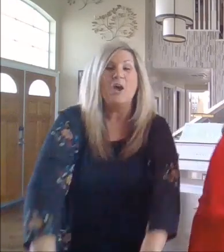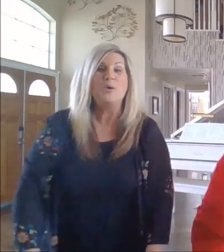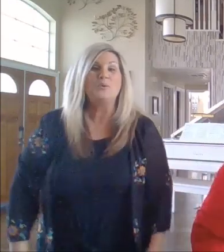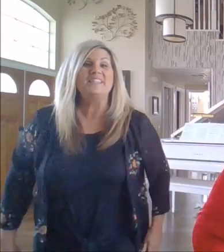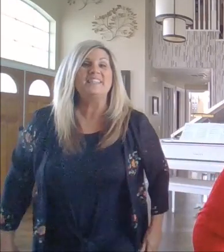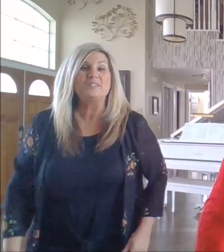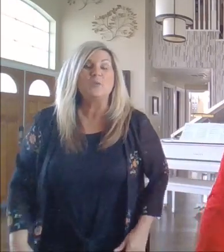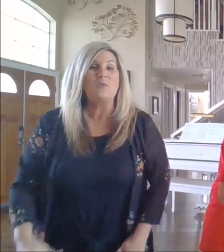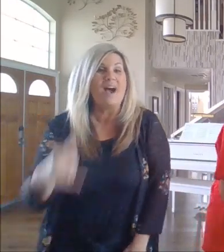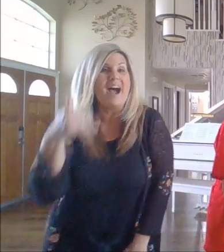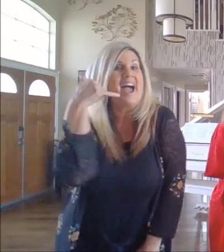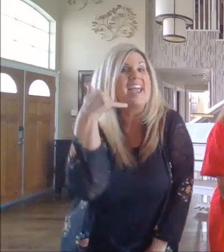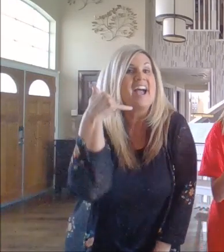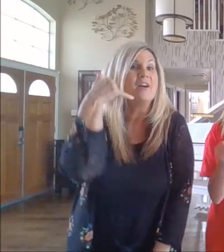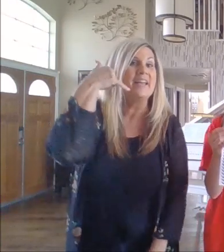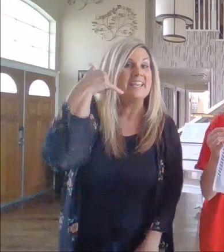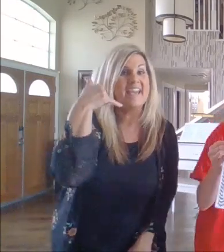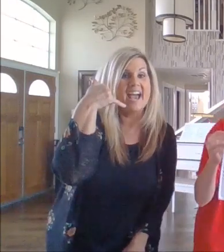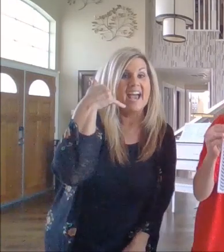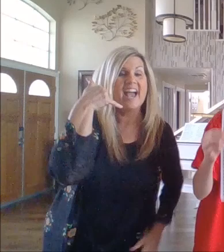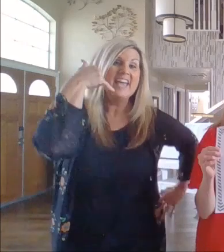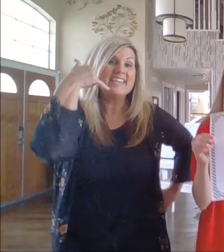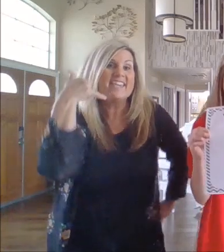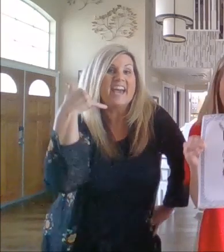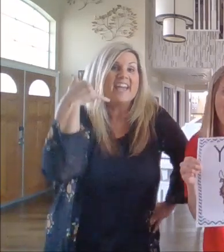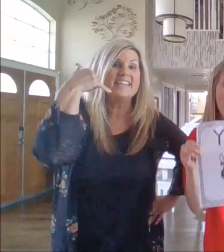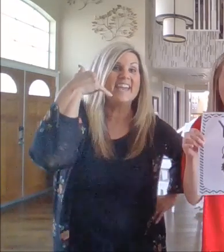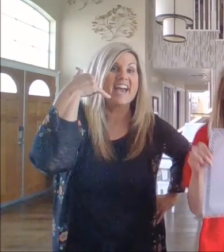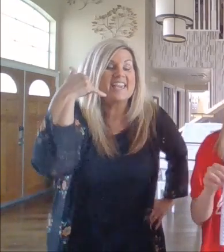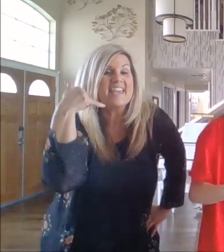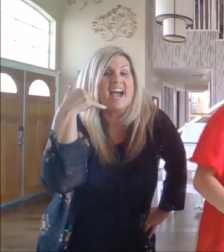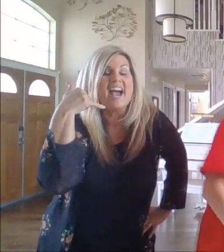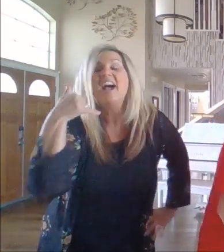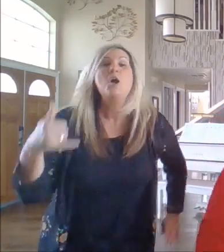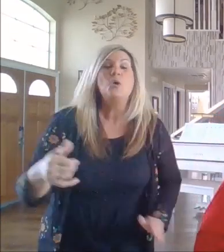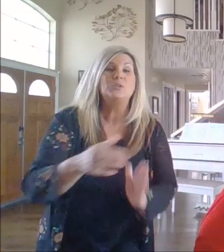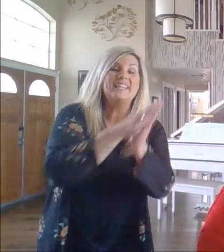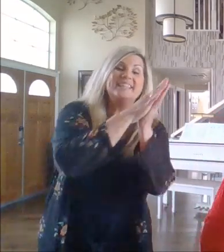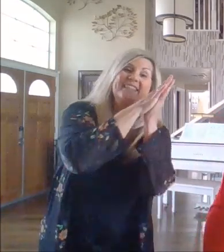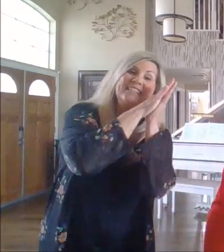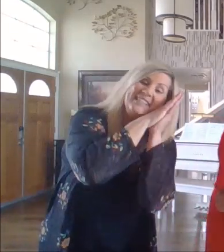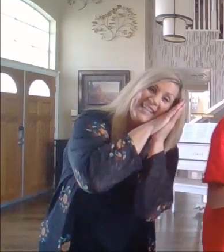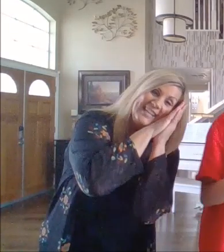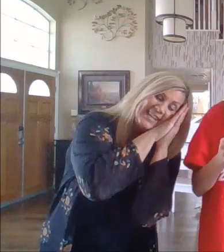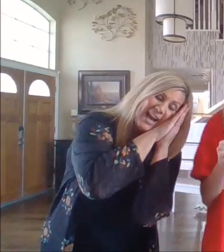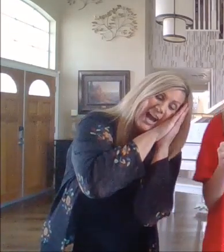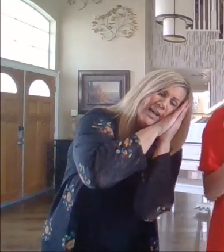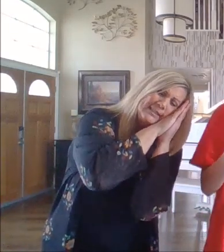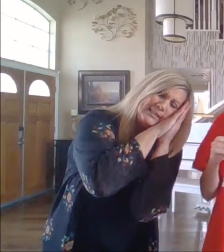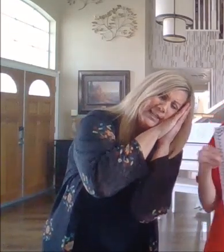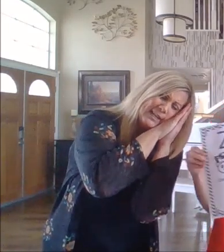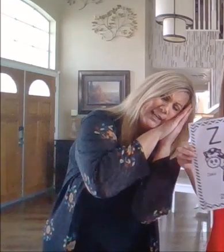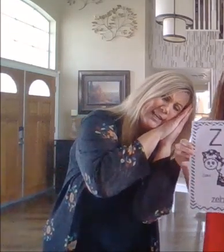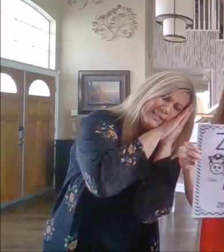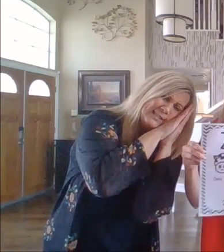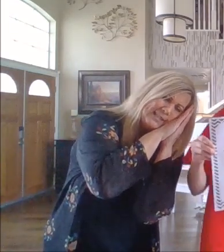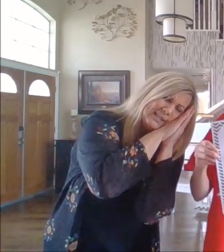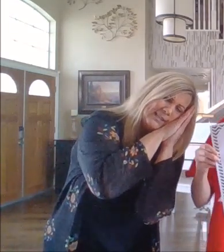Who let the Y out? Yip, yip, yip, yip. Who let the Z out? Yip, yip,